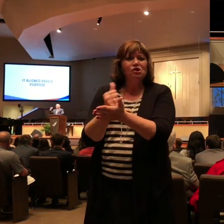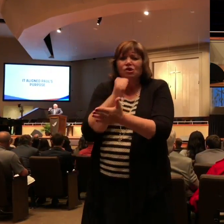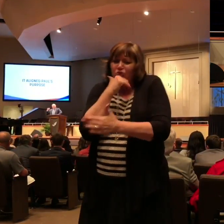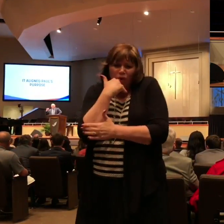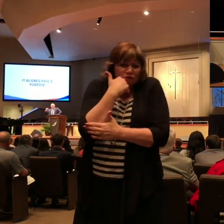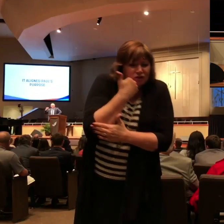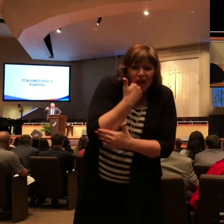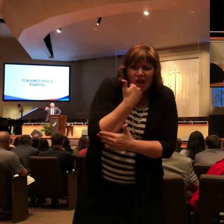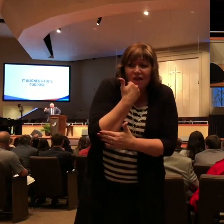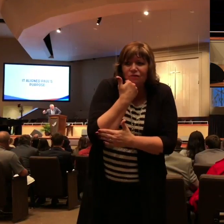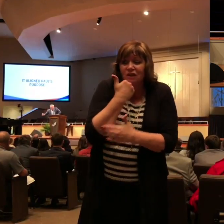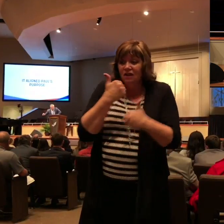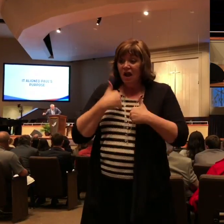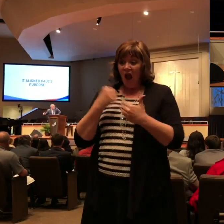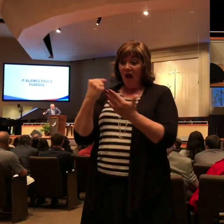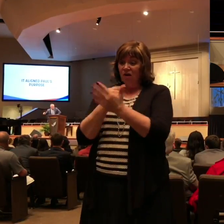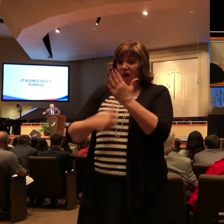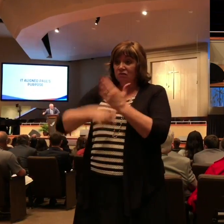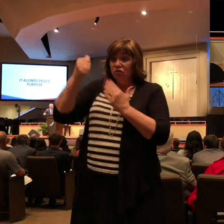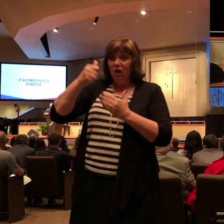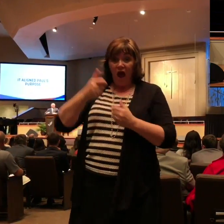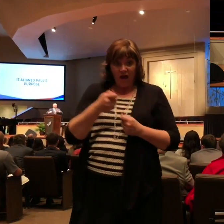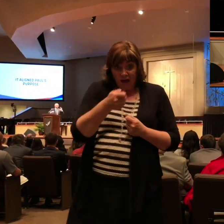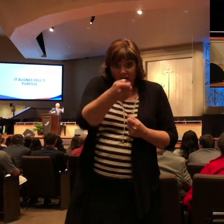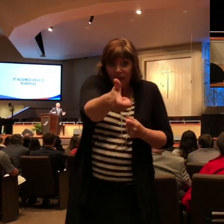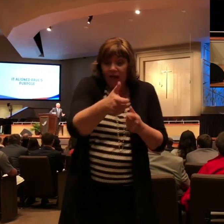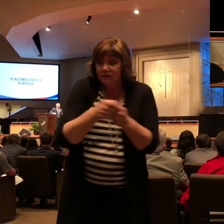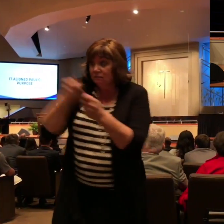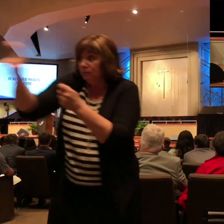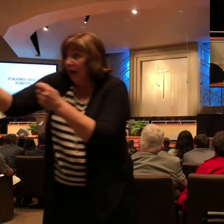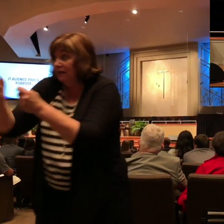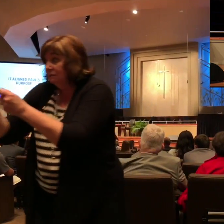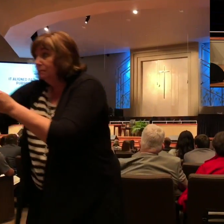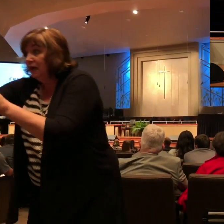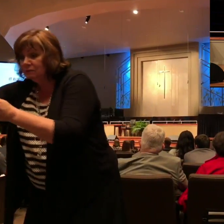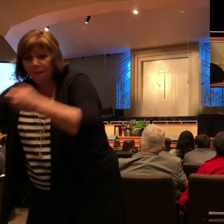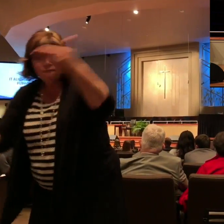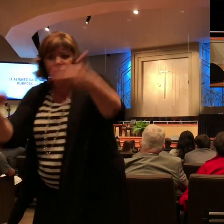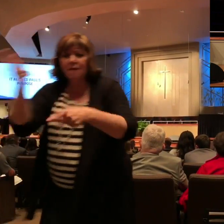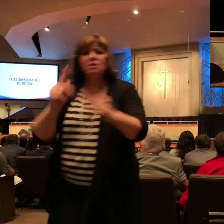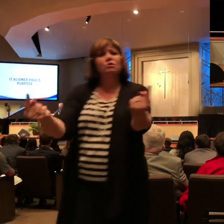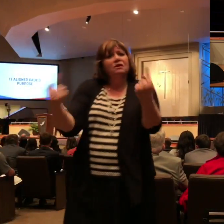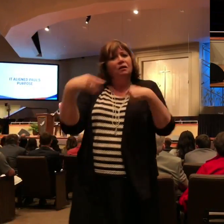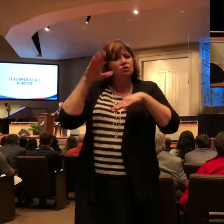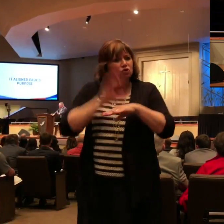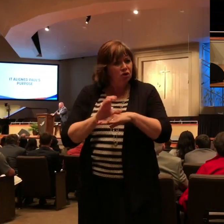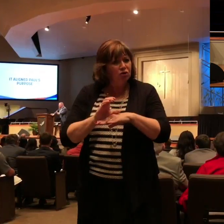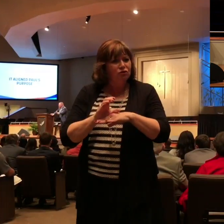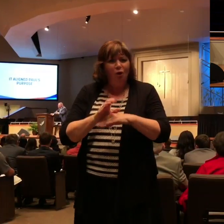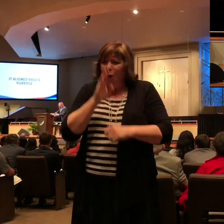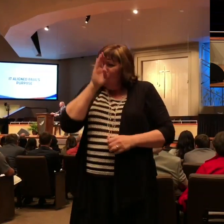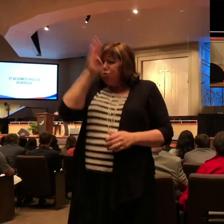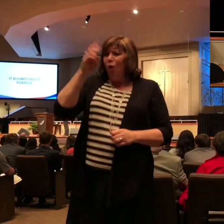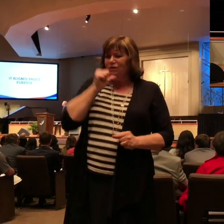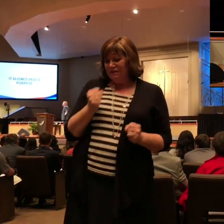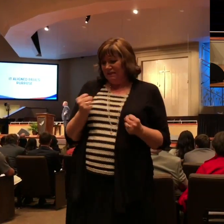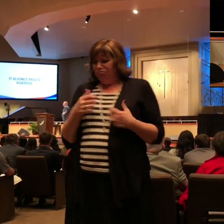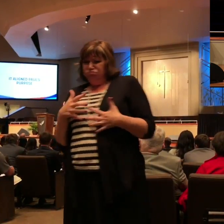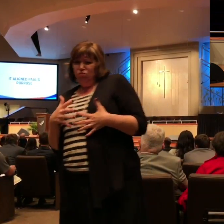track and let's invite someone with boldness let's share something we learned in our devotions with somebody tomorrow in boldness let's not be intimidated